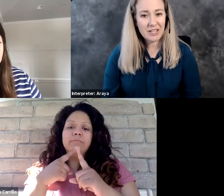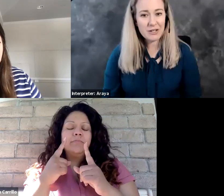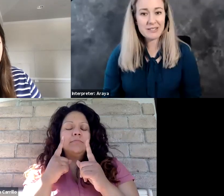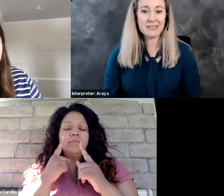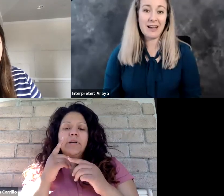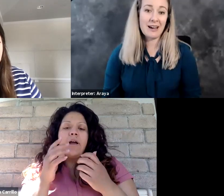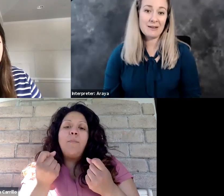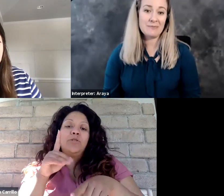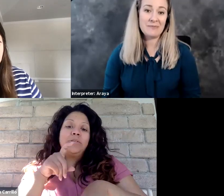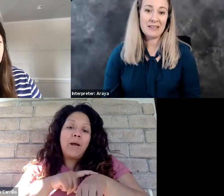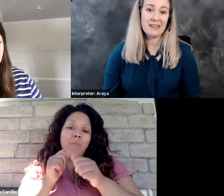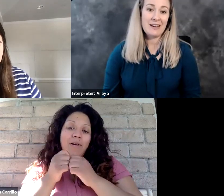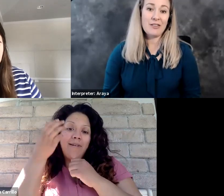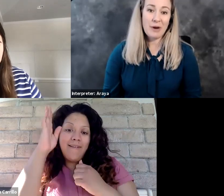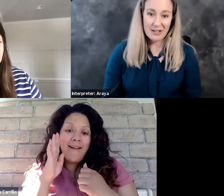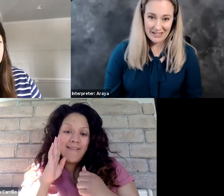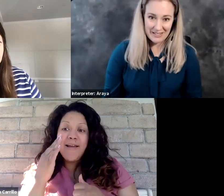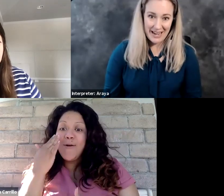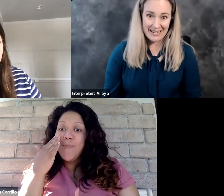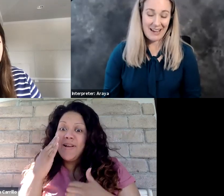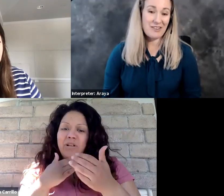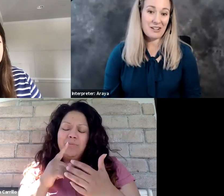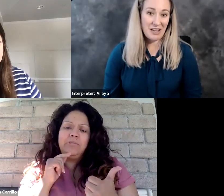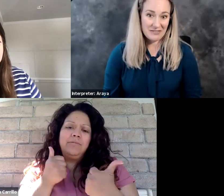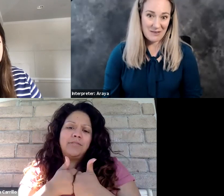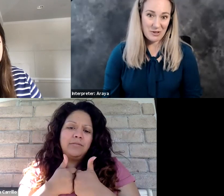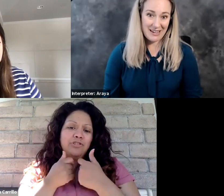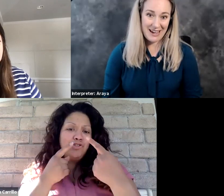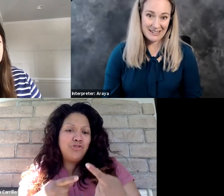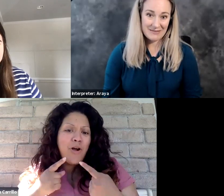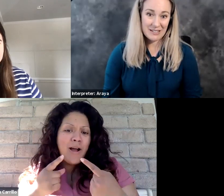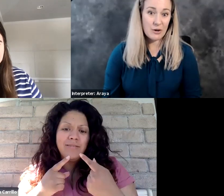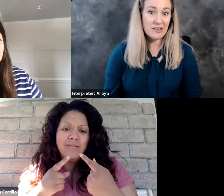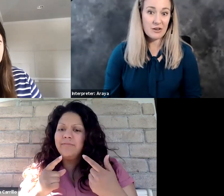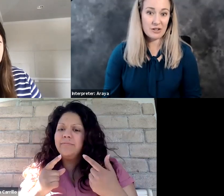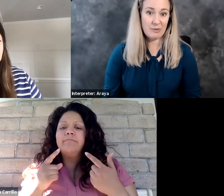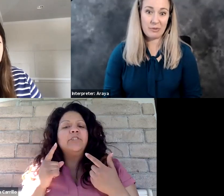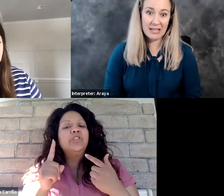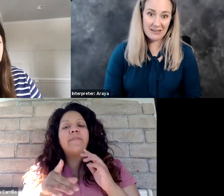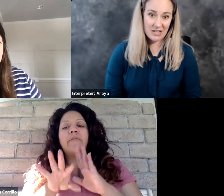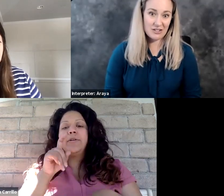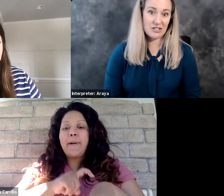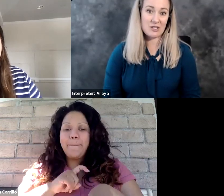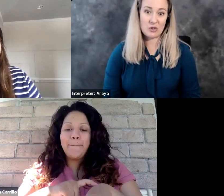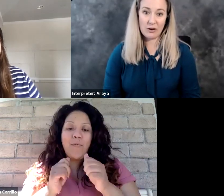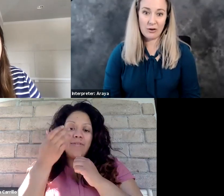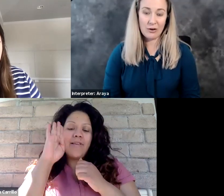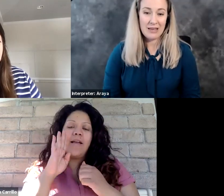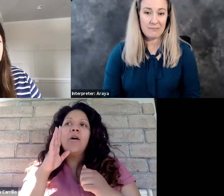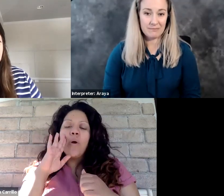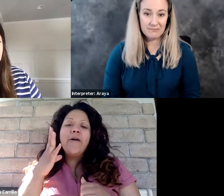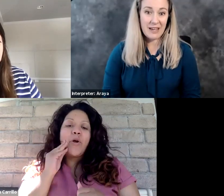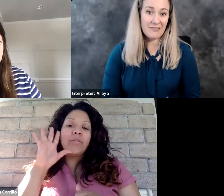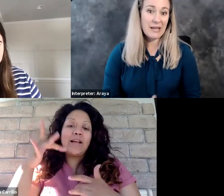I've noticed, um, on the positive side, I've gotten a lot of time with God, you know, even though there's been plenty of challenges and struggle,